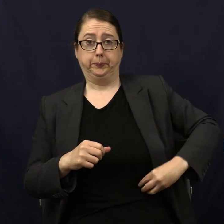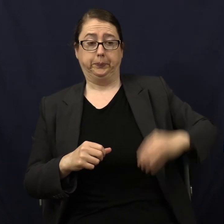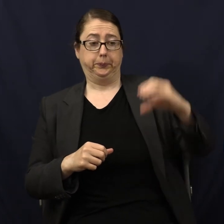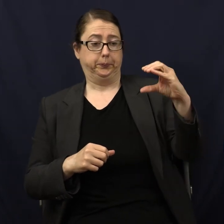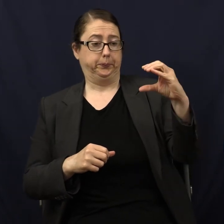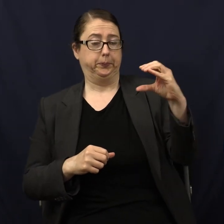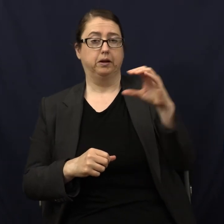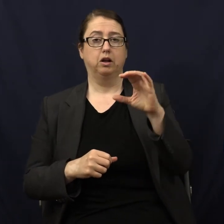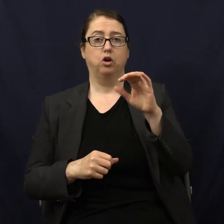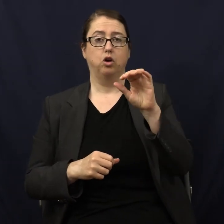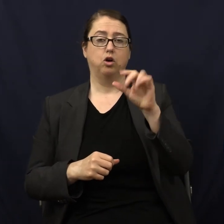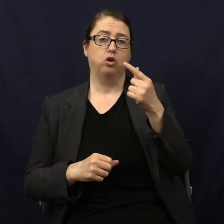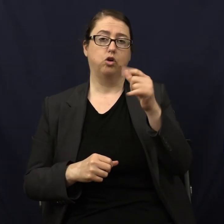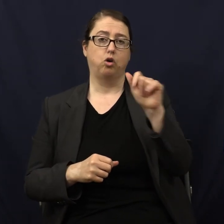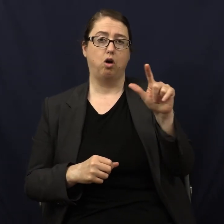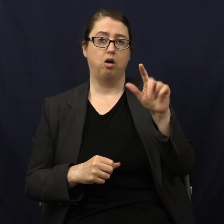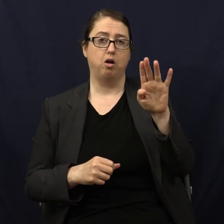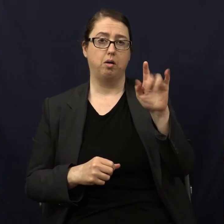Gallbladder. What's it for?